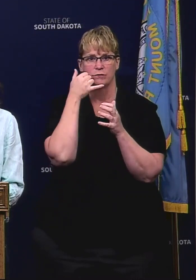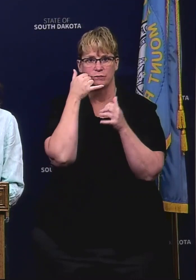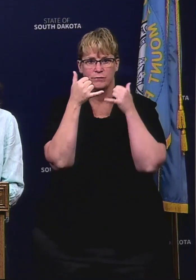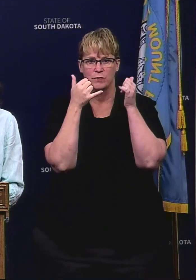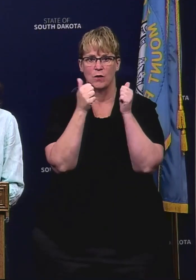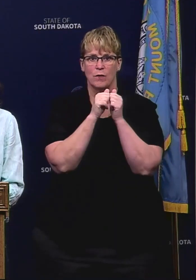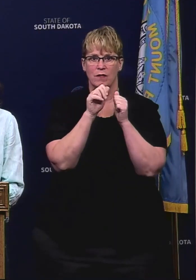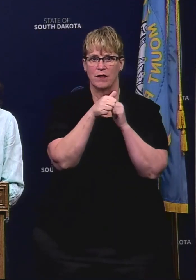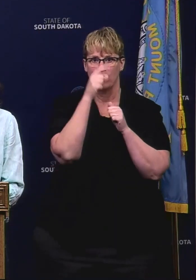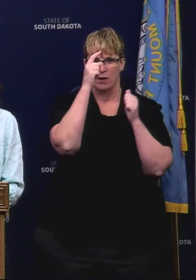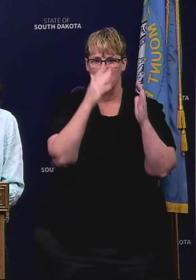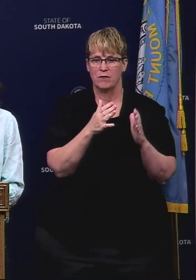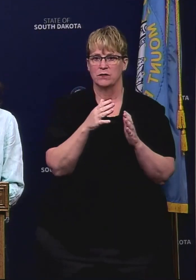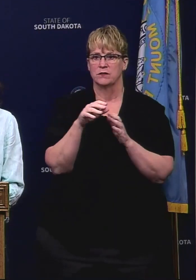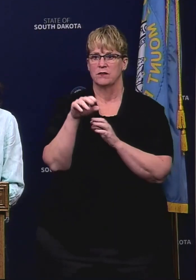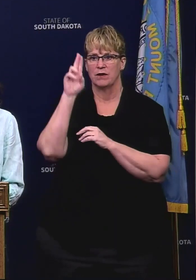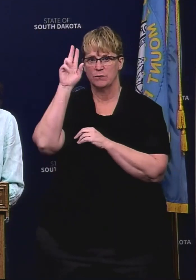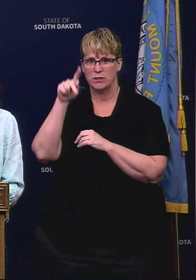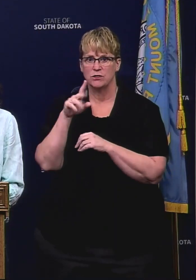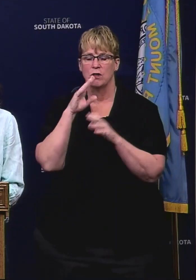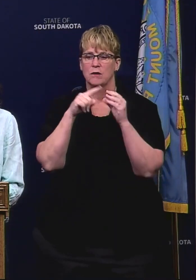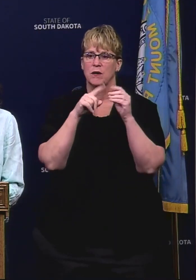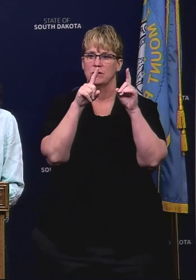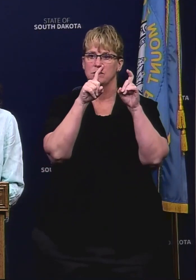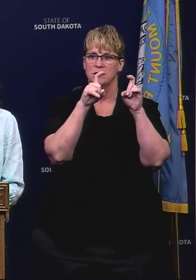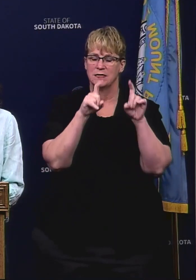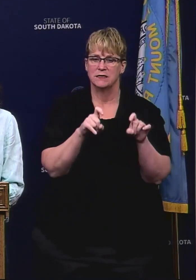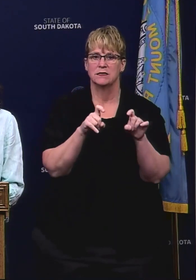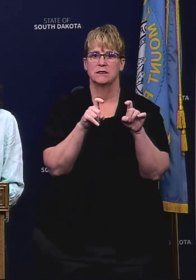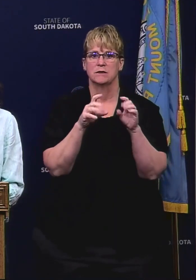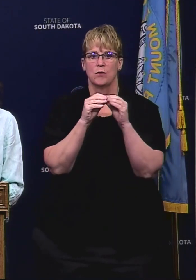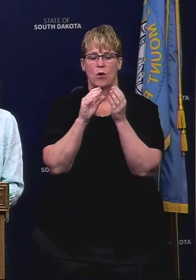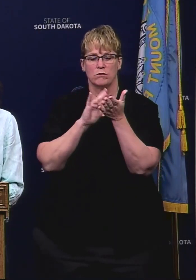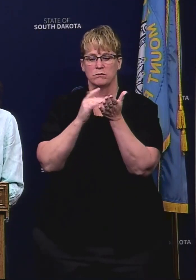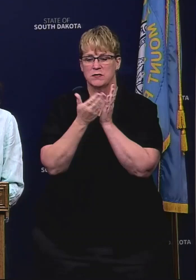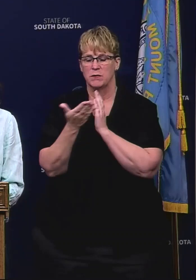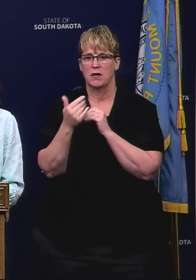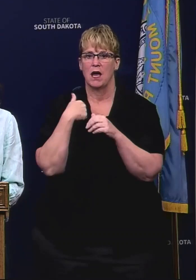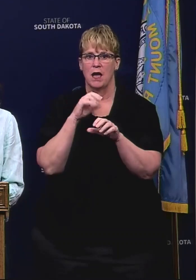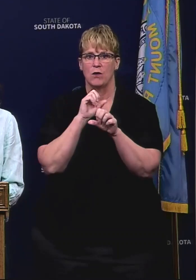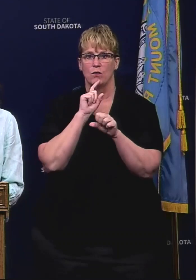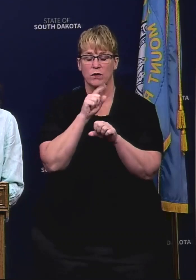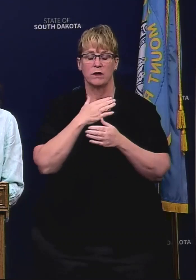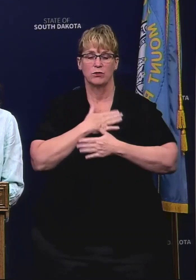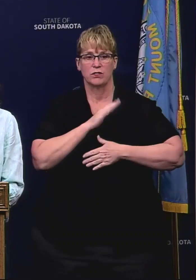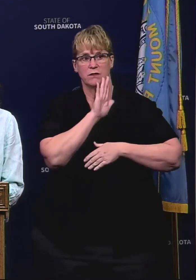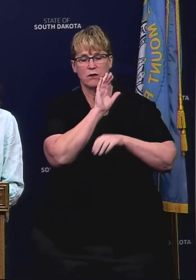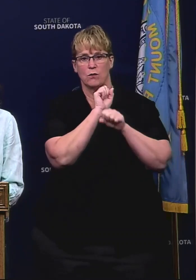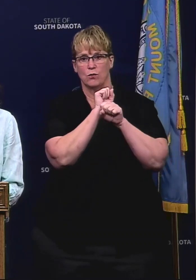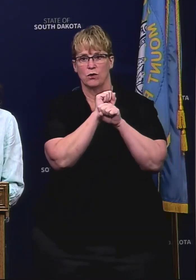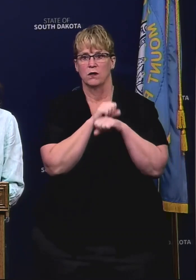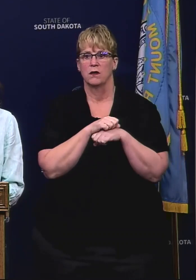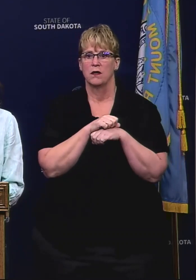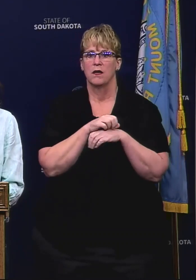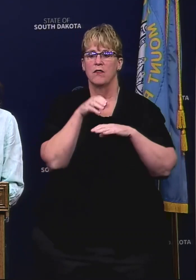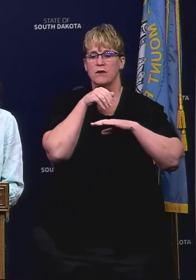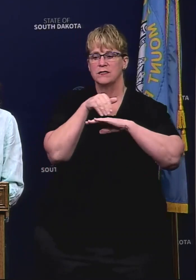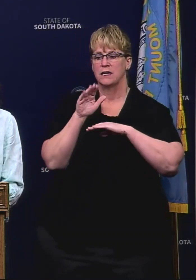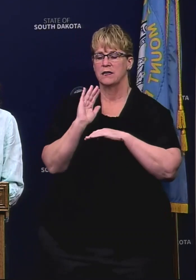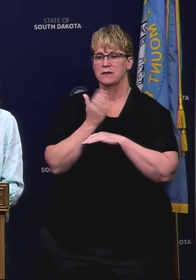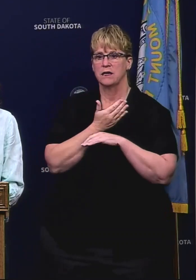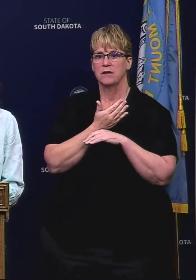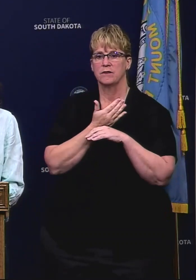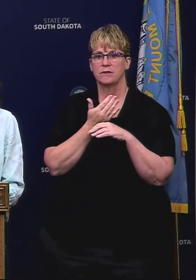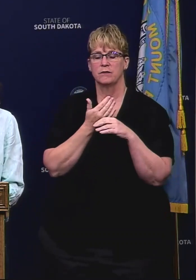today with the vice president, talked about testing and supplies, and I appreciate all of their efforts. They also are sending us a shipment of